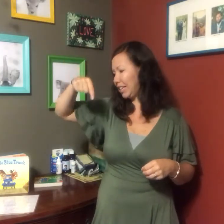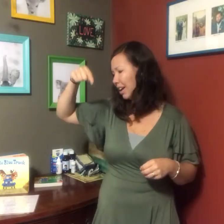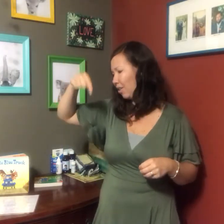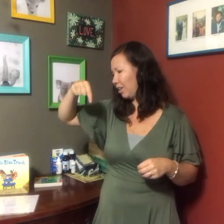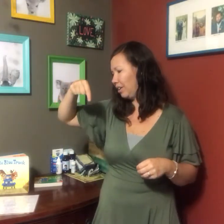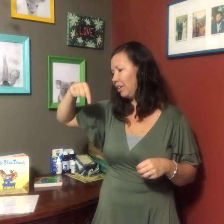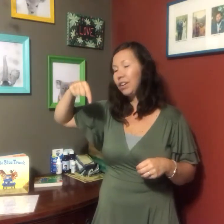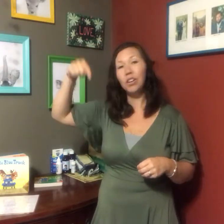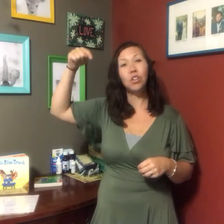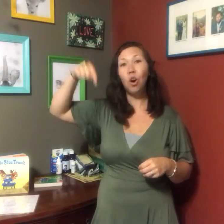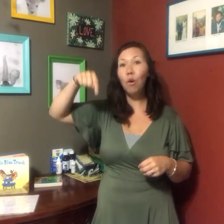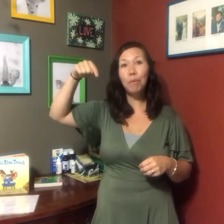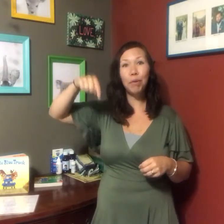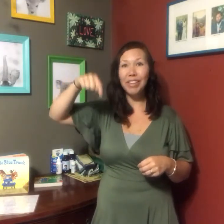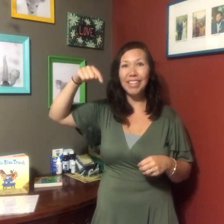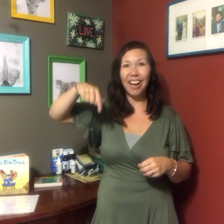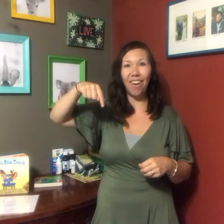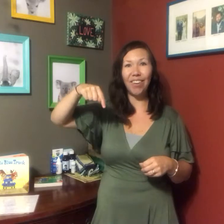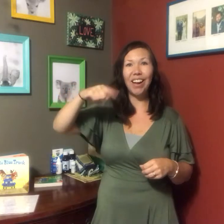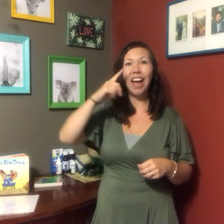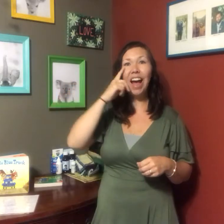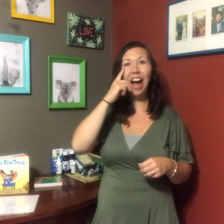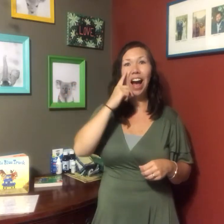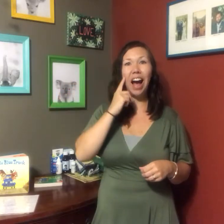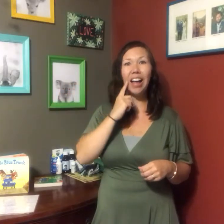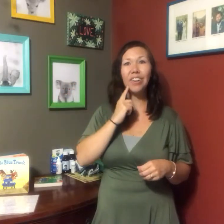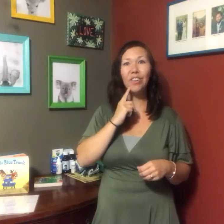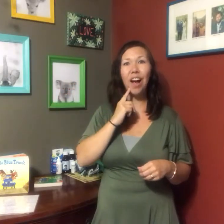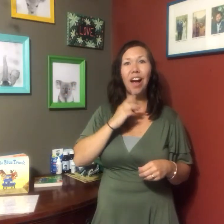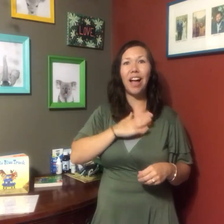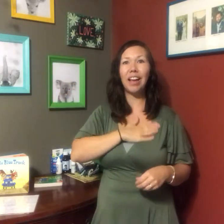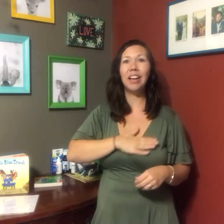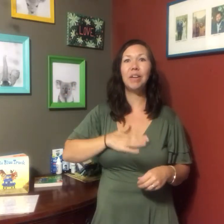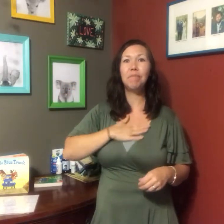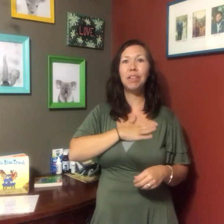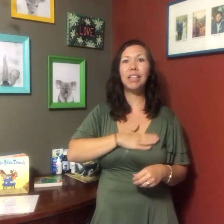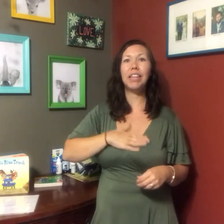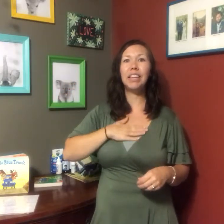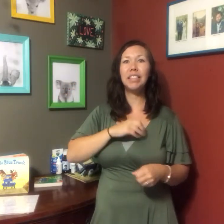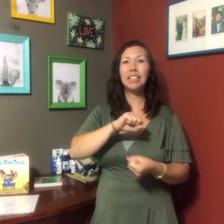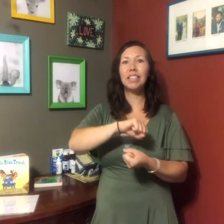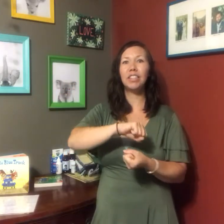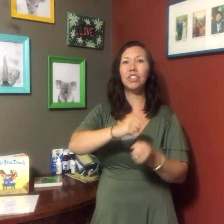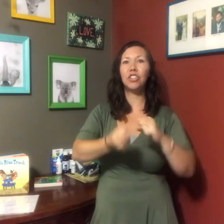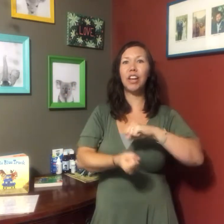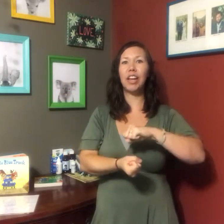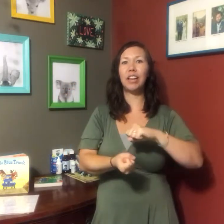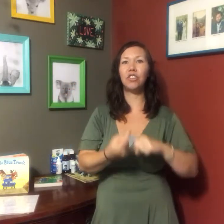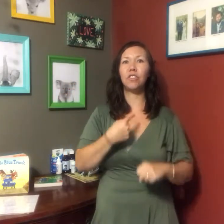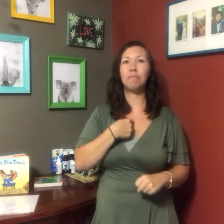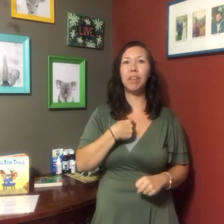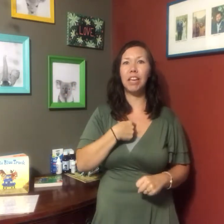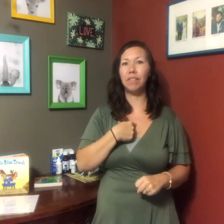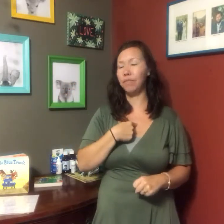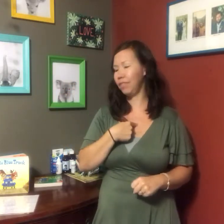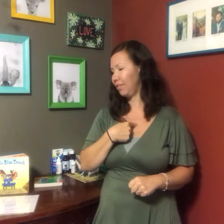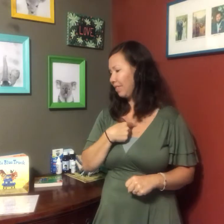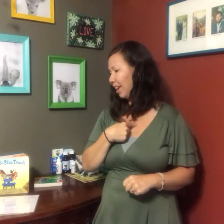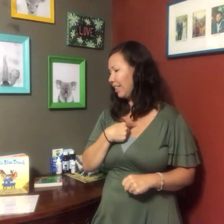down. Don't put me down, I cry, please change me. Okay,